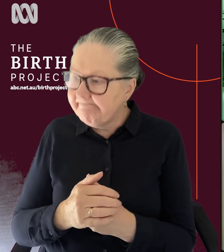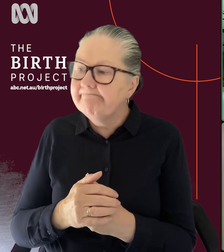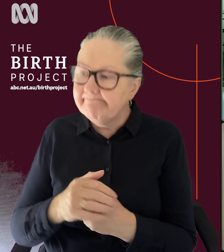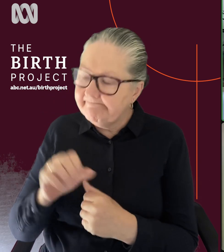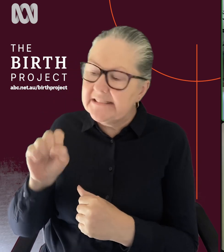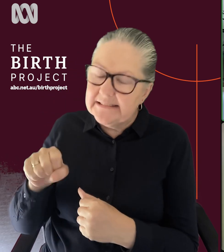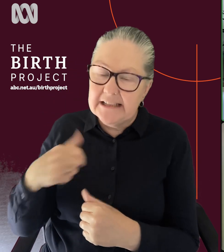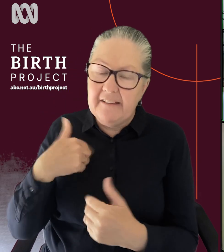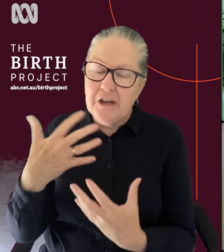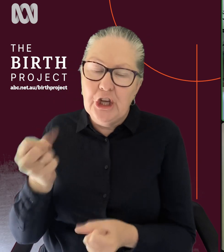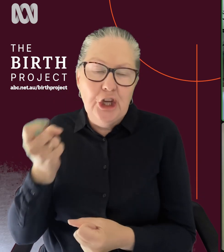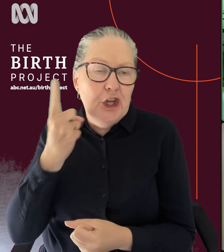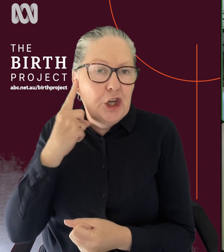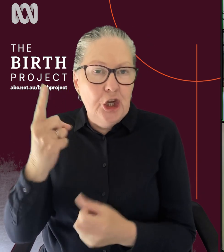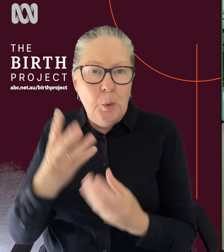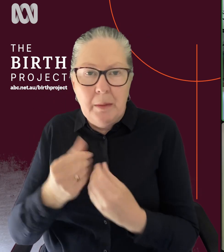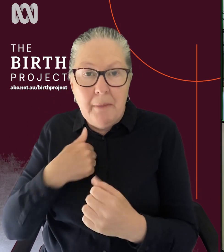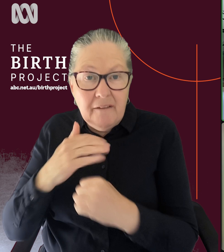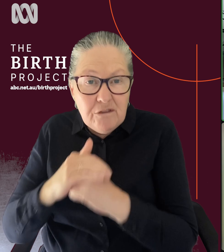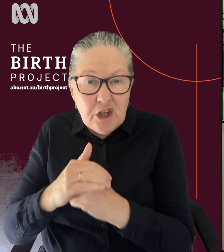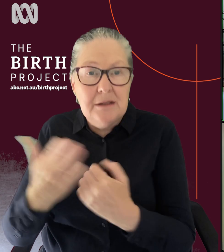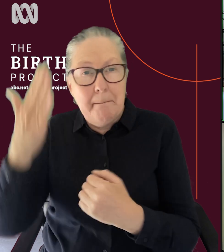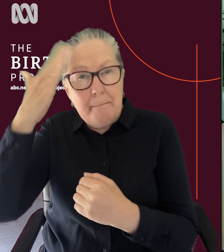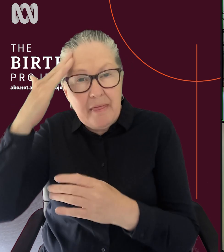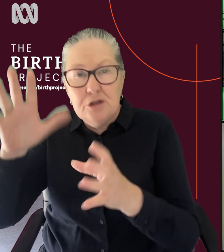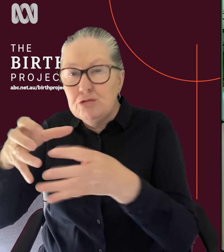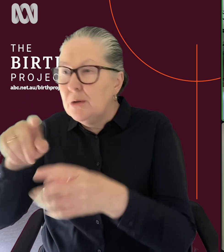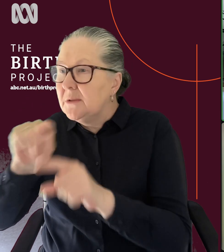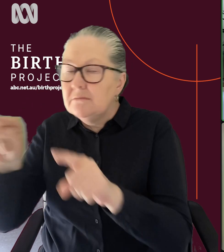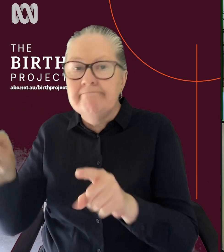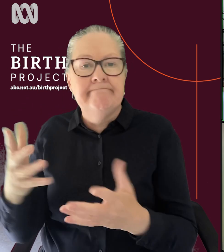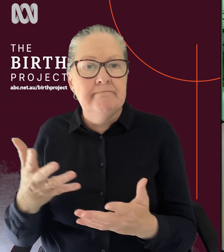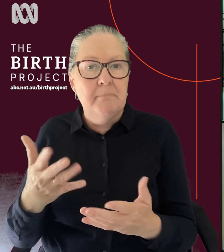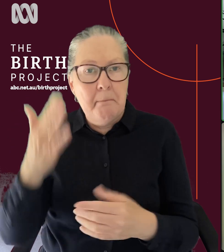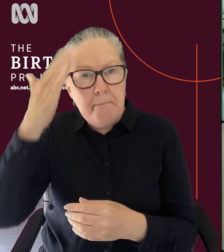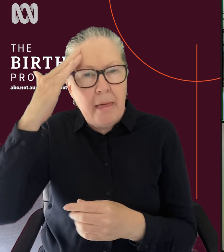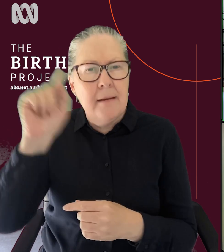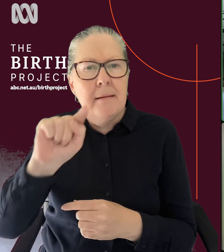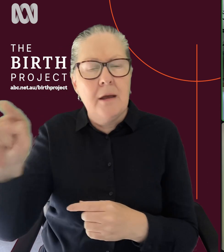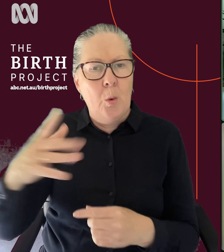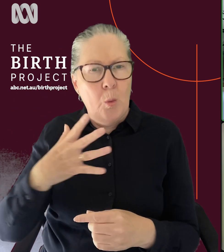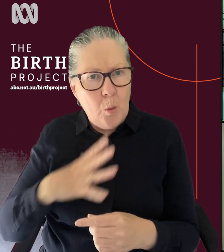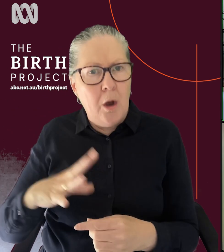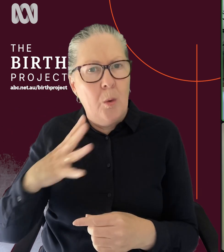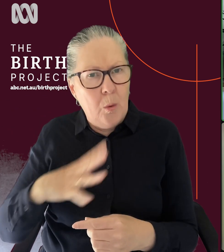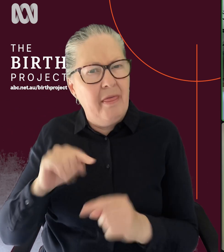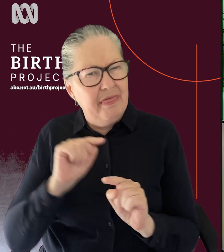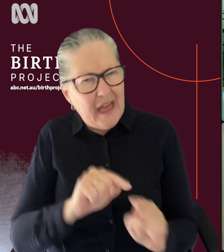hearing even just in my circle of friends and mothers groups, etc., that it is something that mothers are wanting more and more now. I know